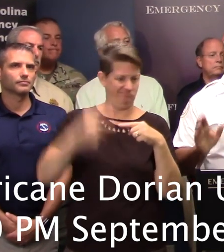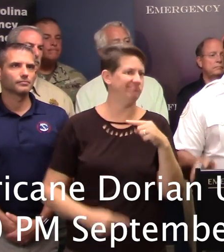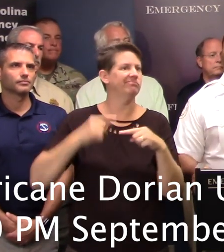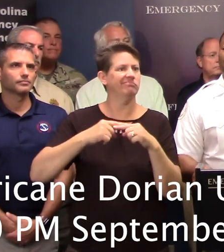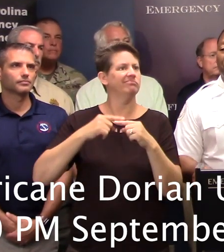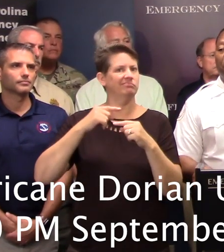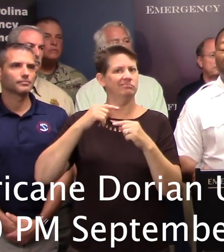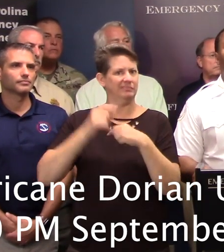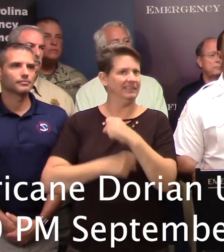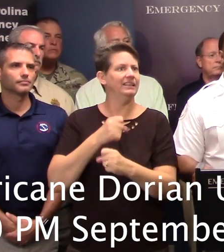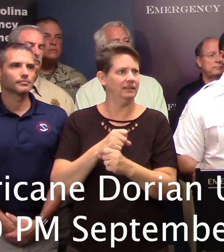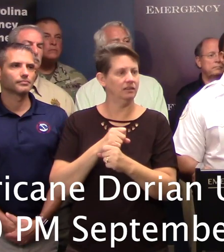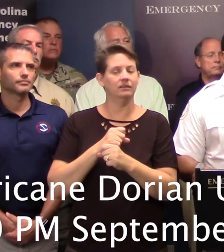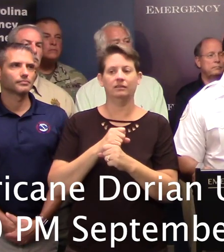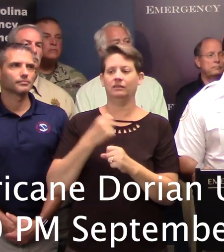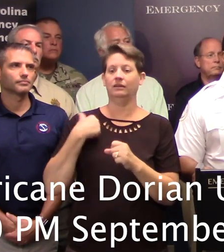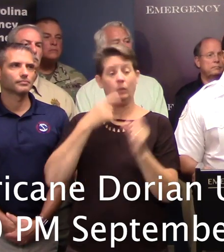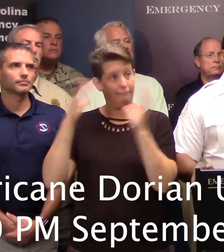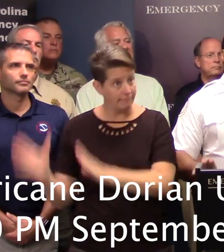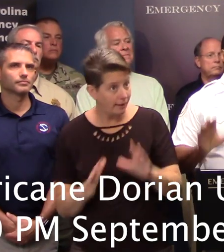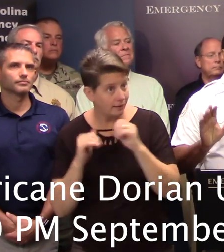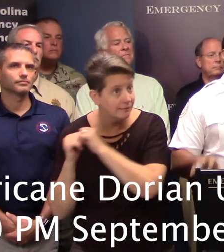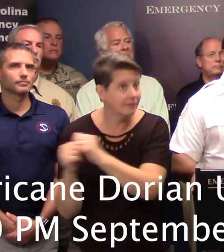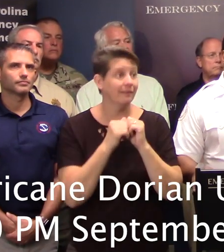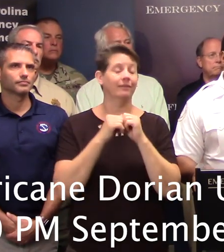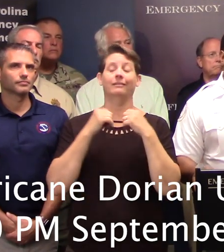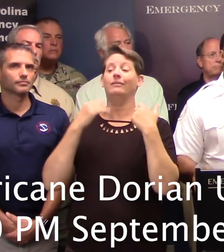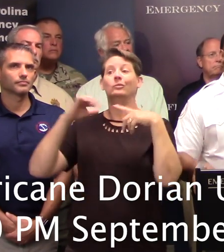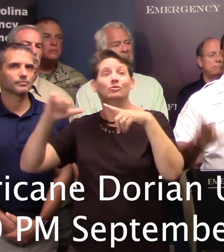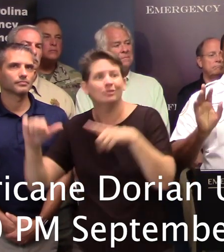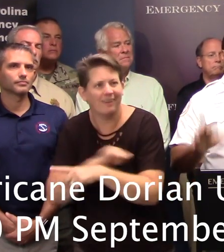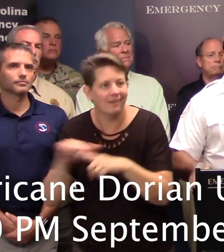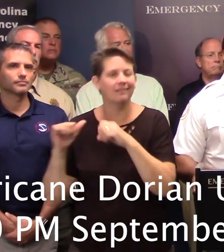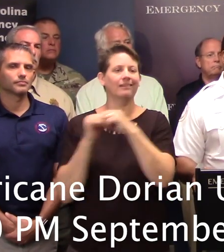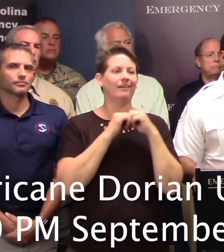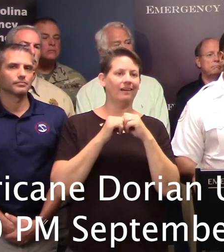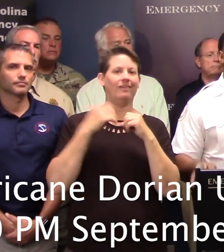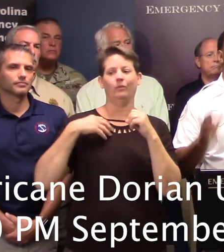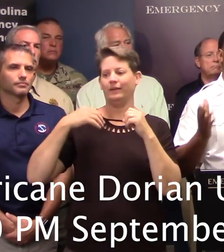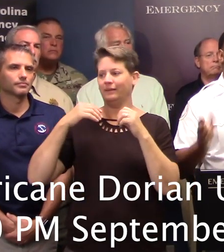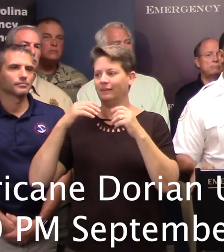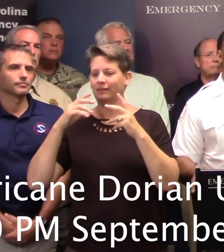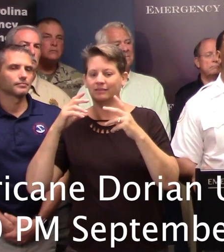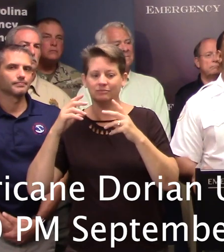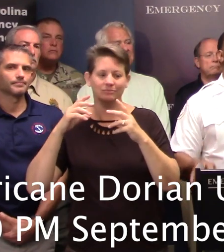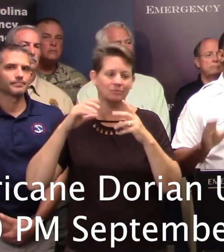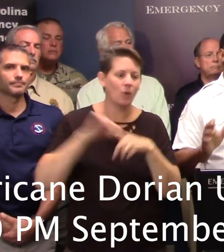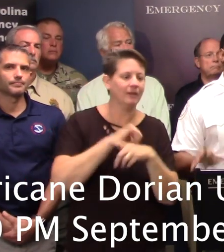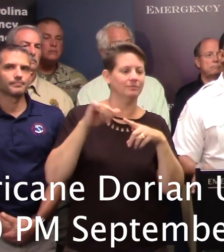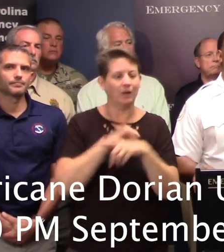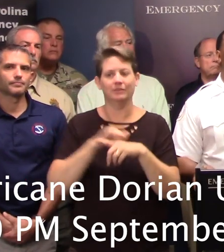As we said before, we plan together, we train together, we conduct exercises together, and as you see today,